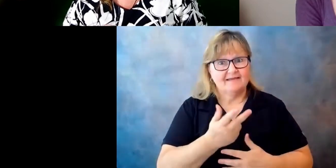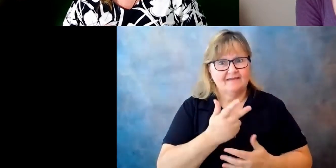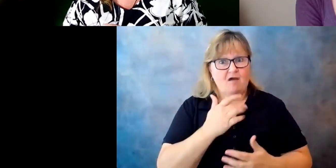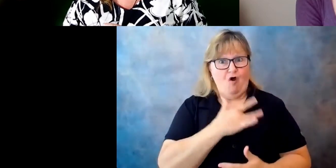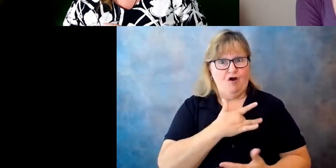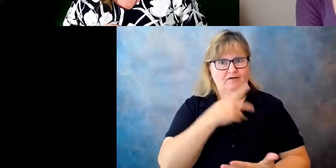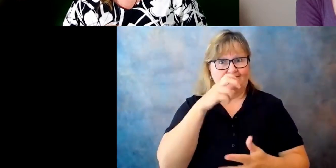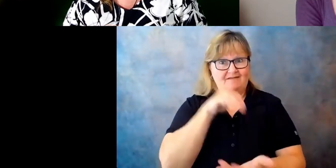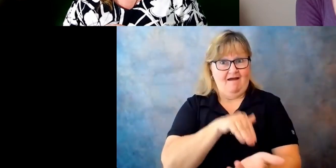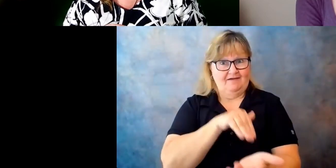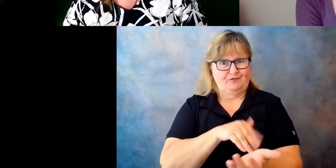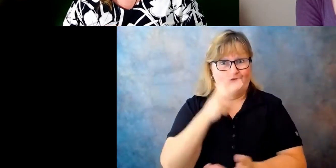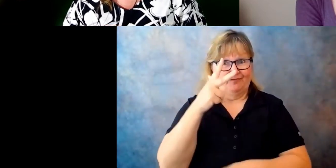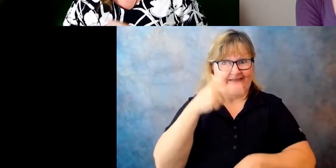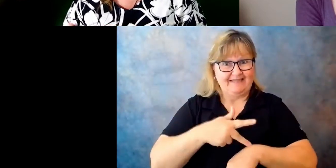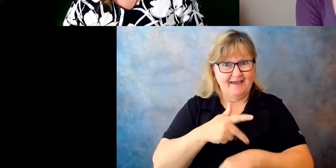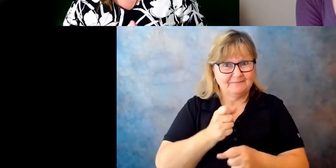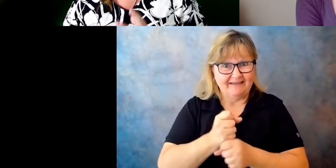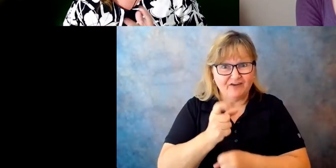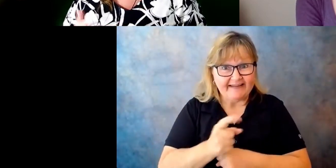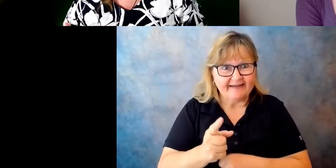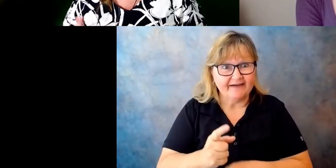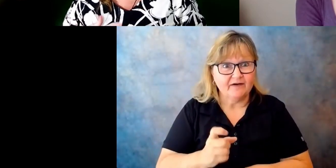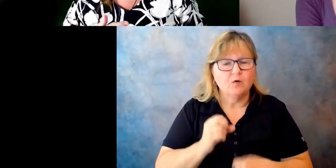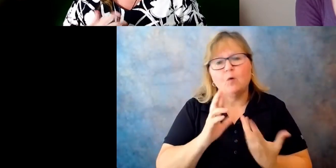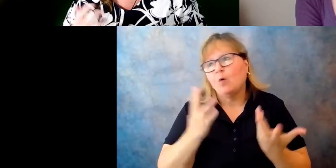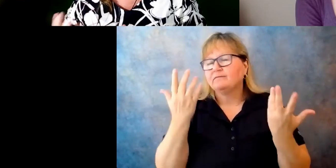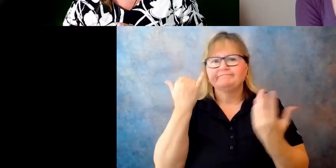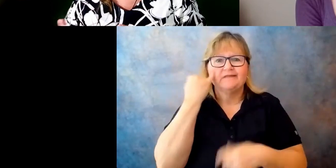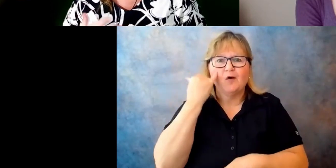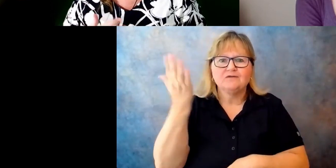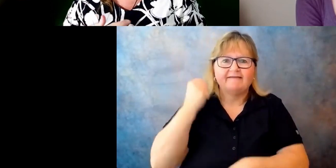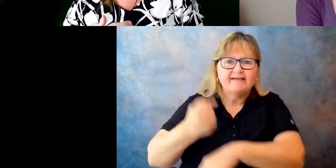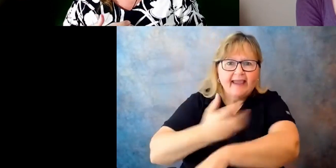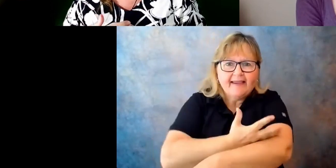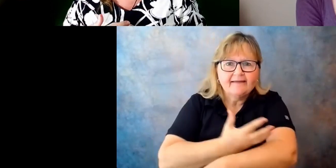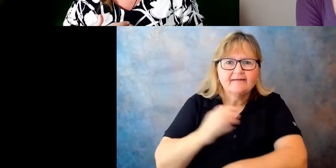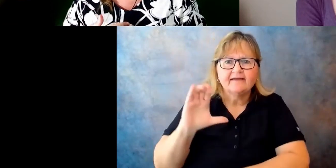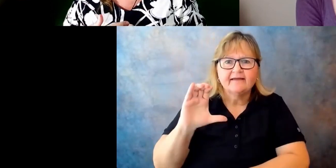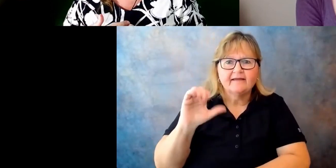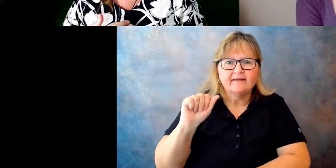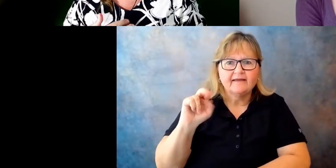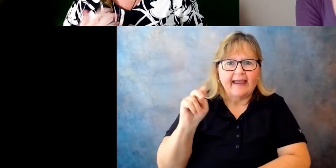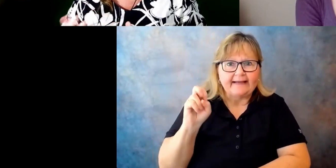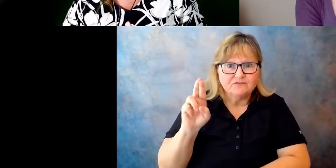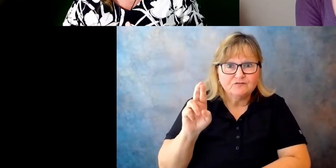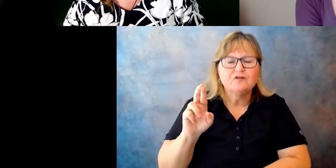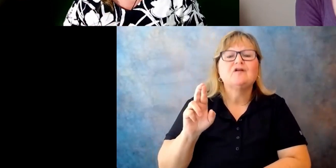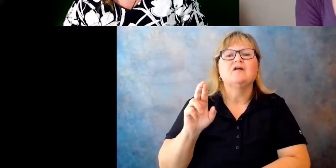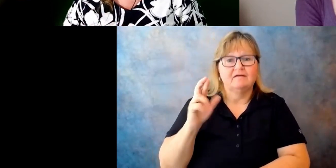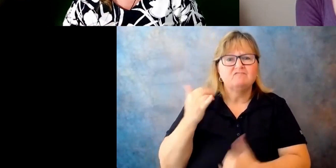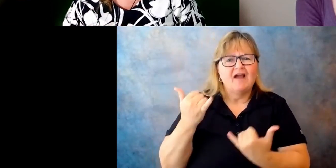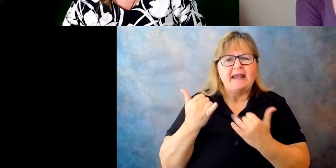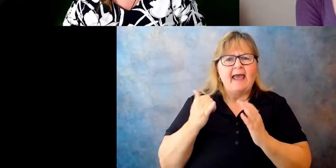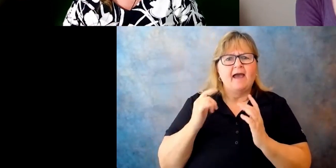they're, um, you know, they're in remission from camp from having cancer and they need to see an oncologist,